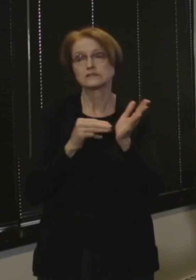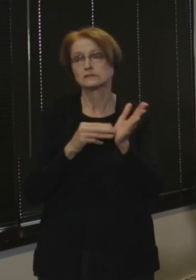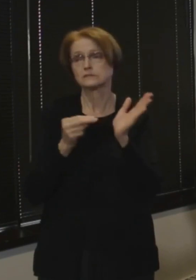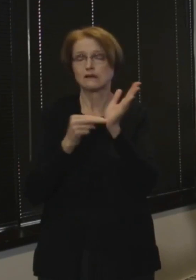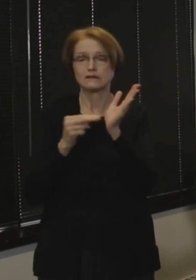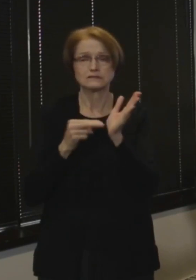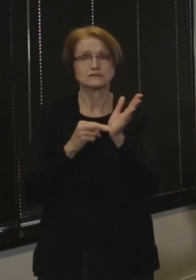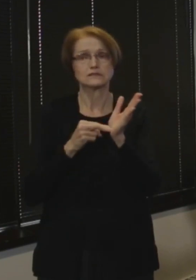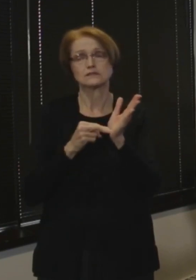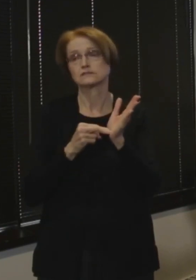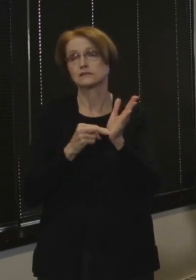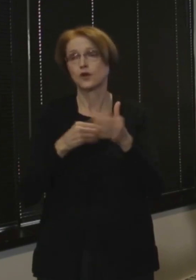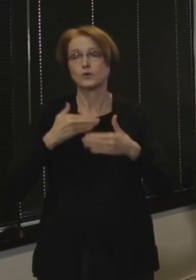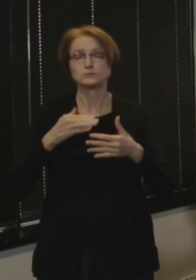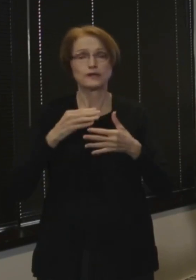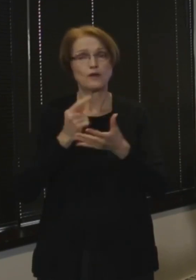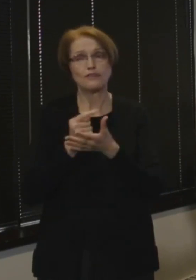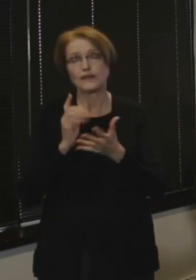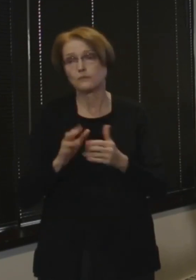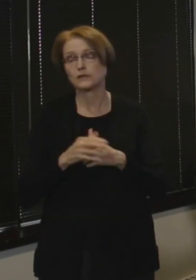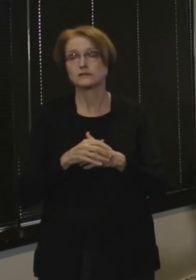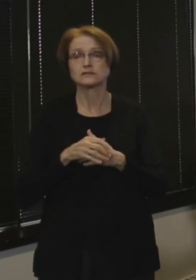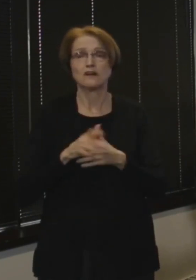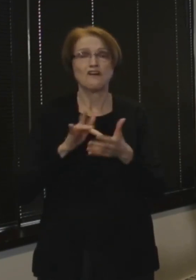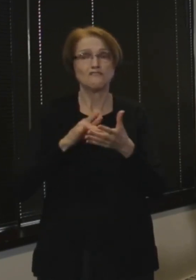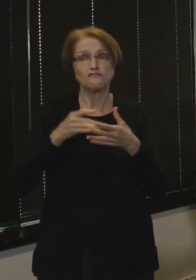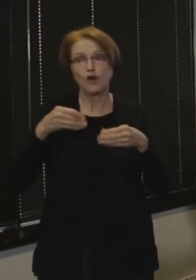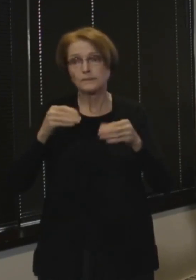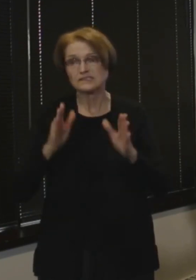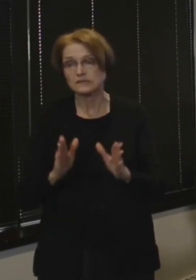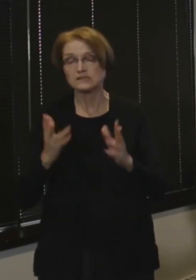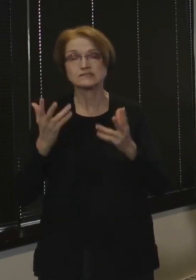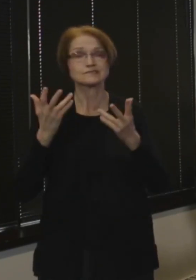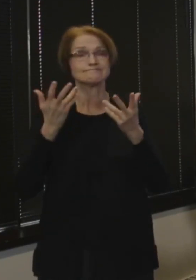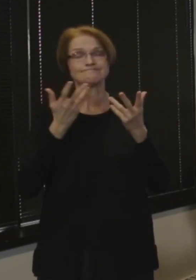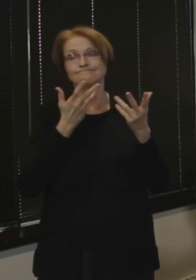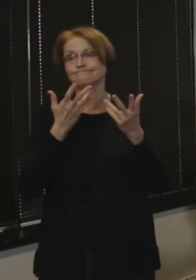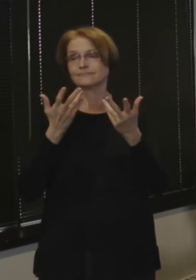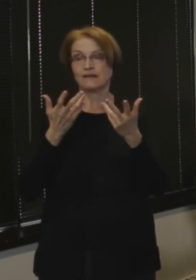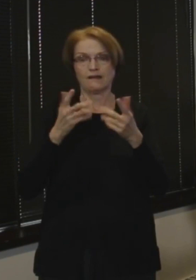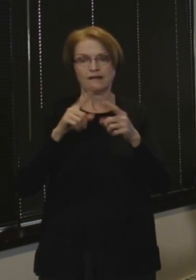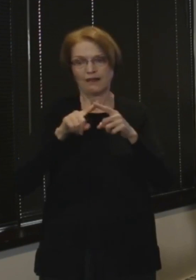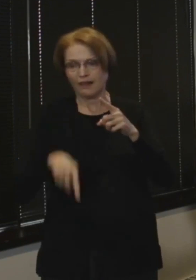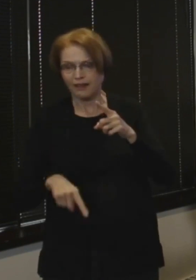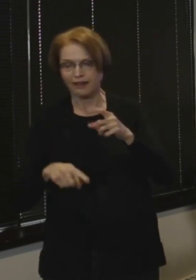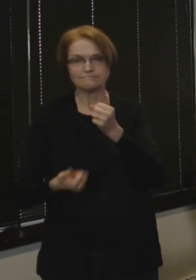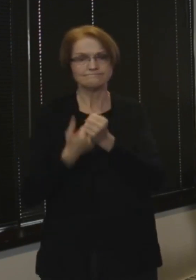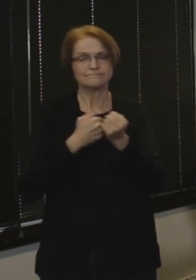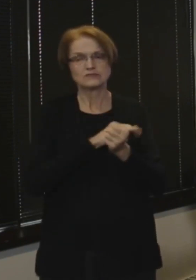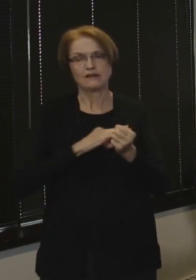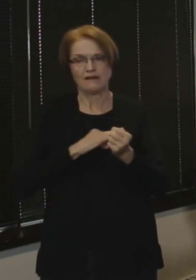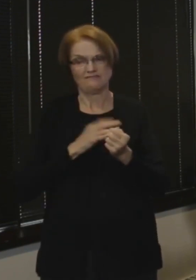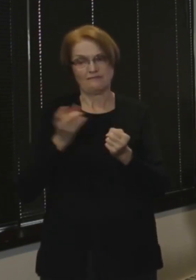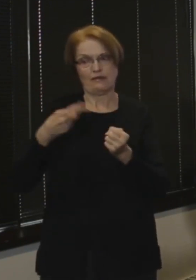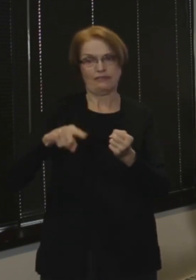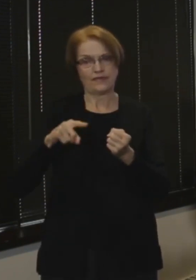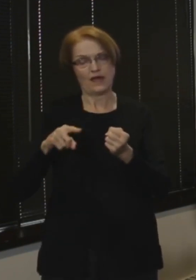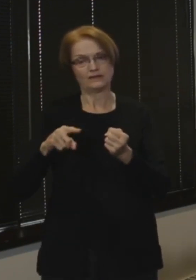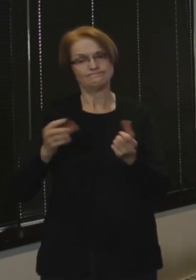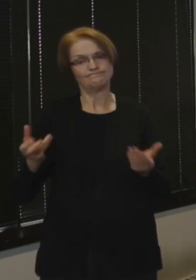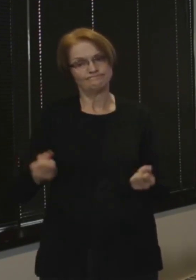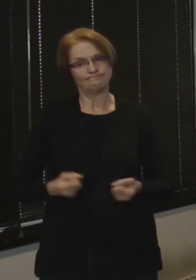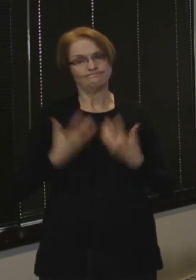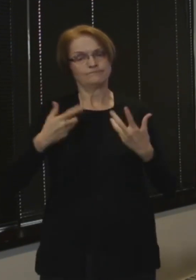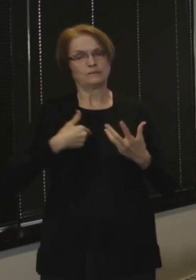nurses, doctors, respiratory therapists, pharmacists, and ancillary staff. They are what give me strength. Thank you.